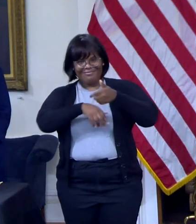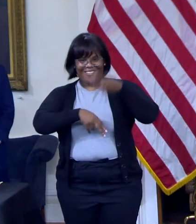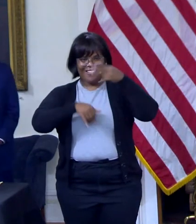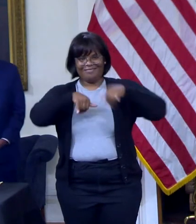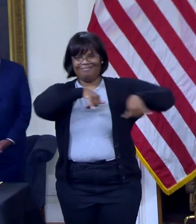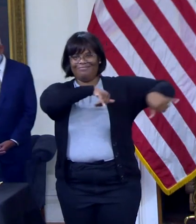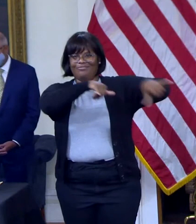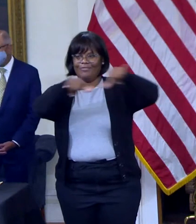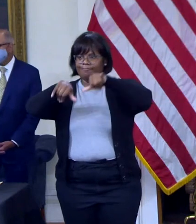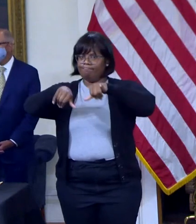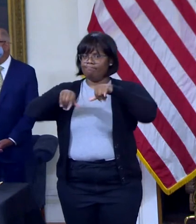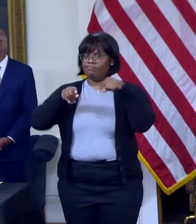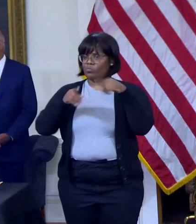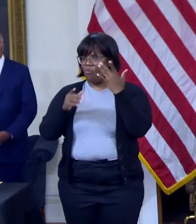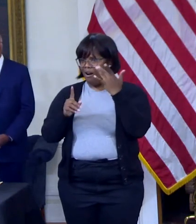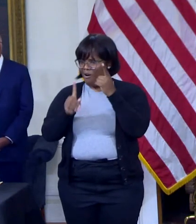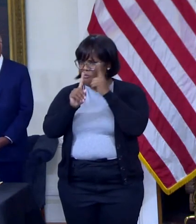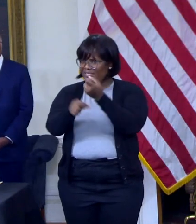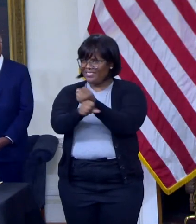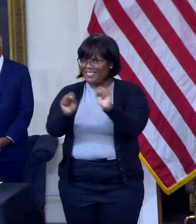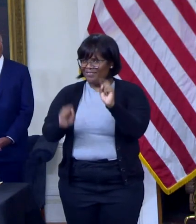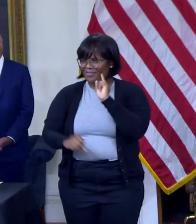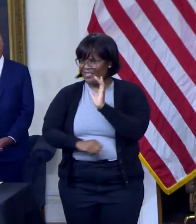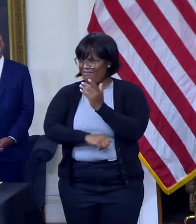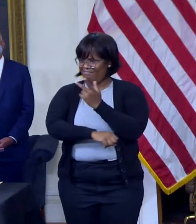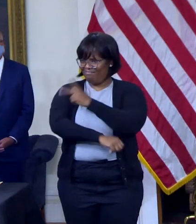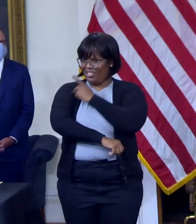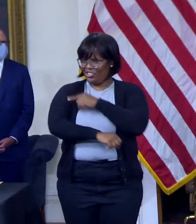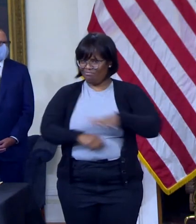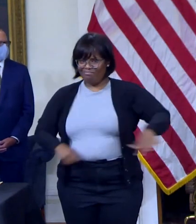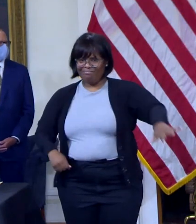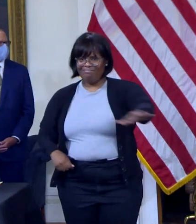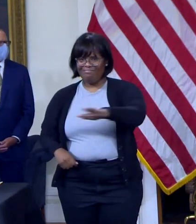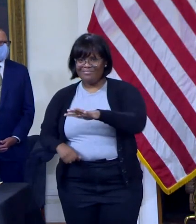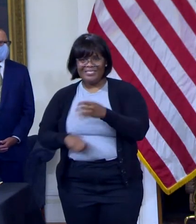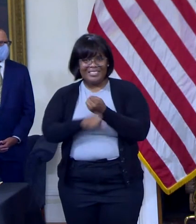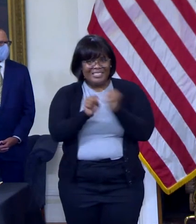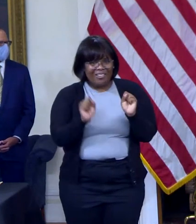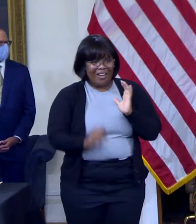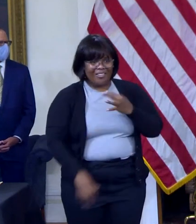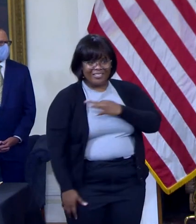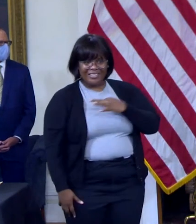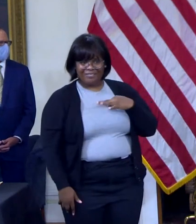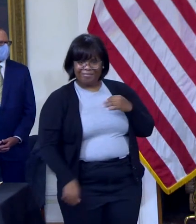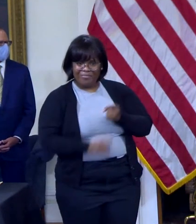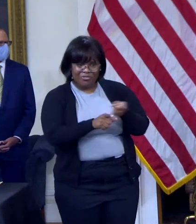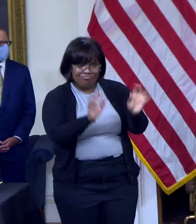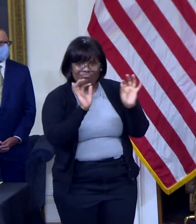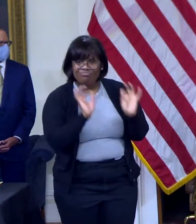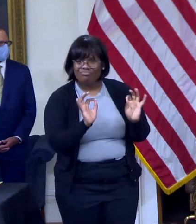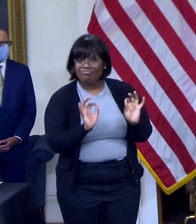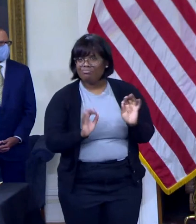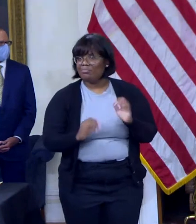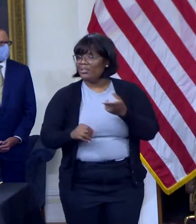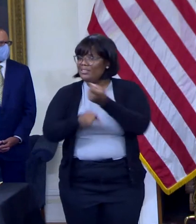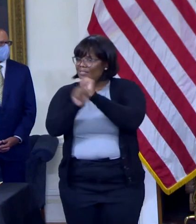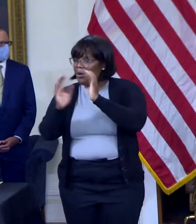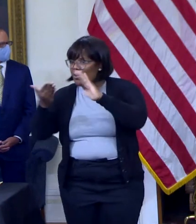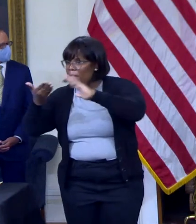well-being of our patients, of our team members, of our communities. And so it's for that reason,